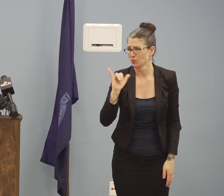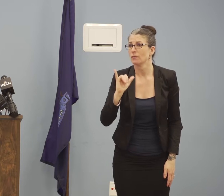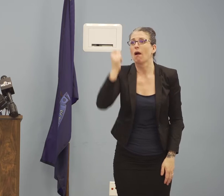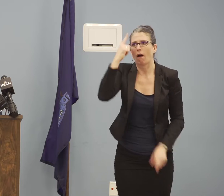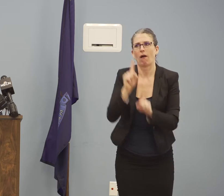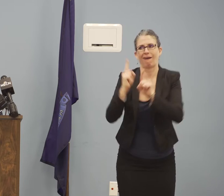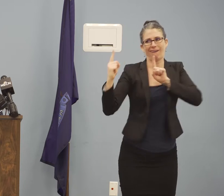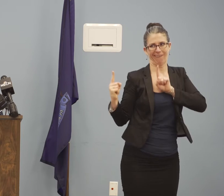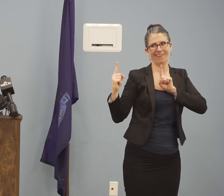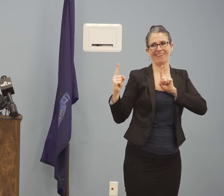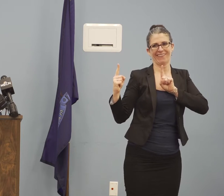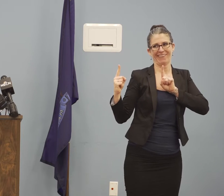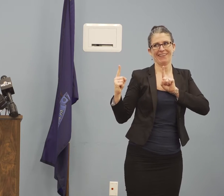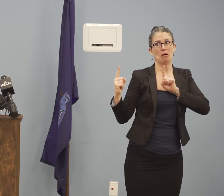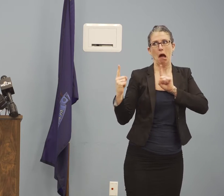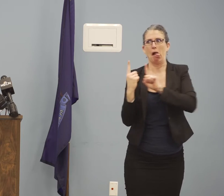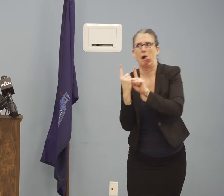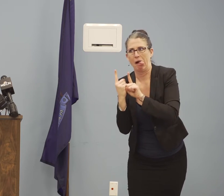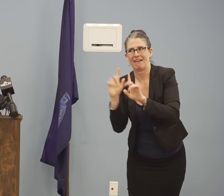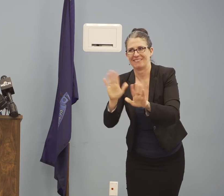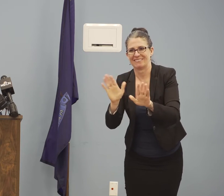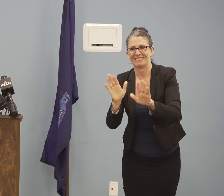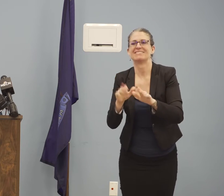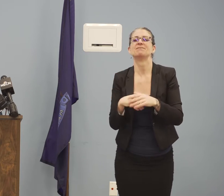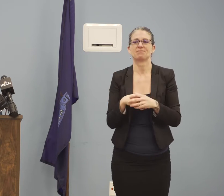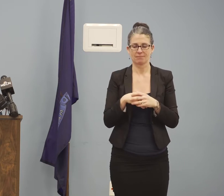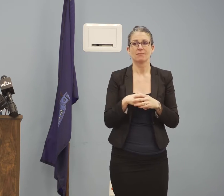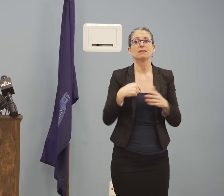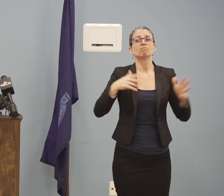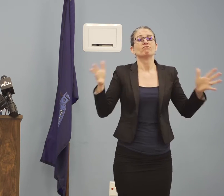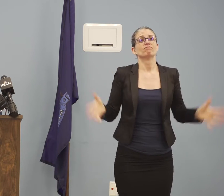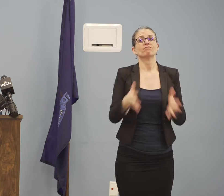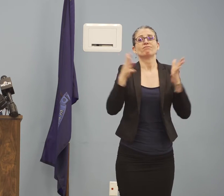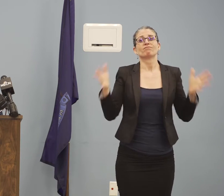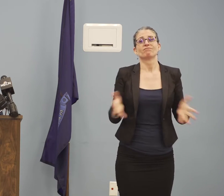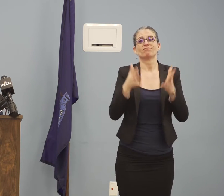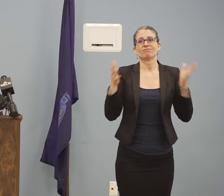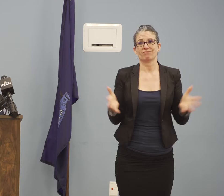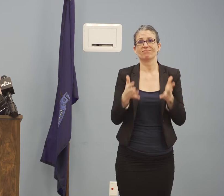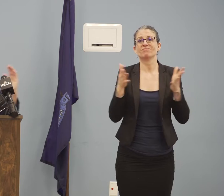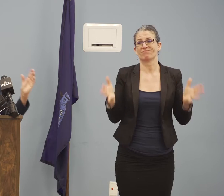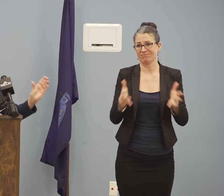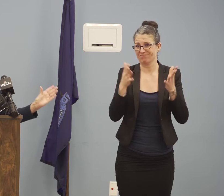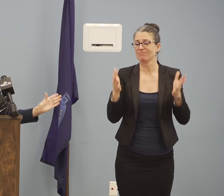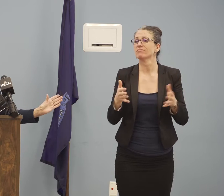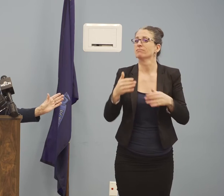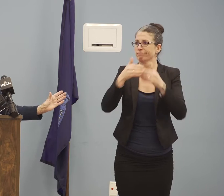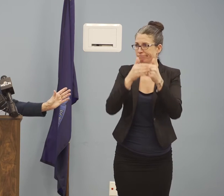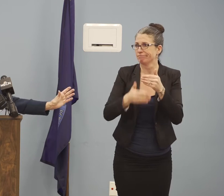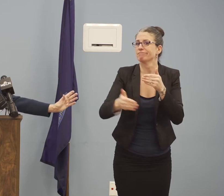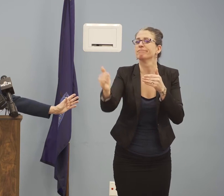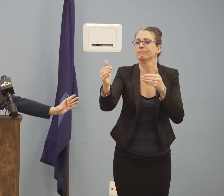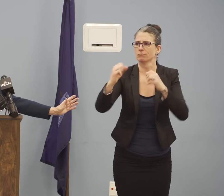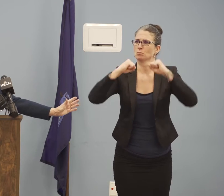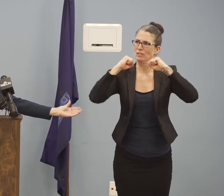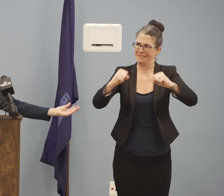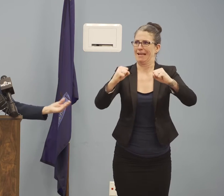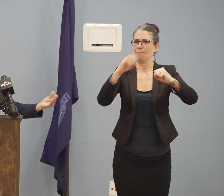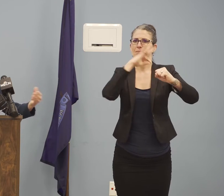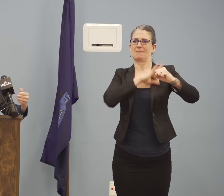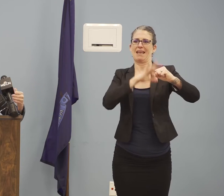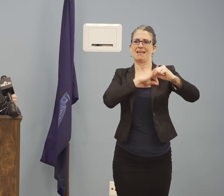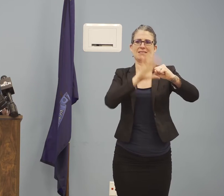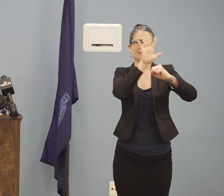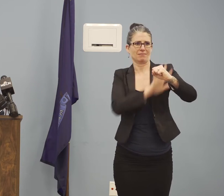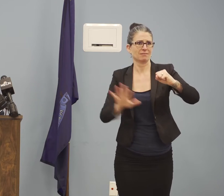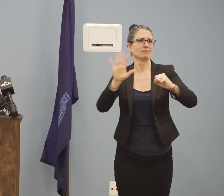Staying apart now in order that we will stay safe in the future. Keeping those distances to bring